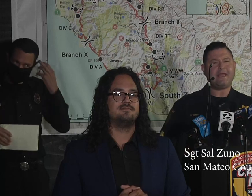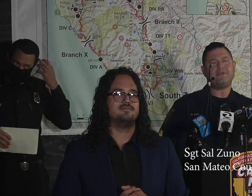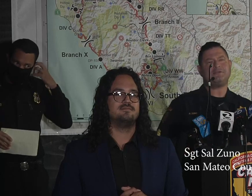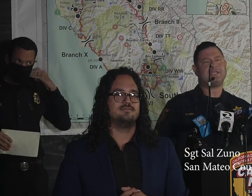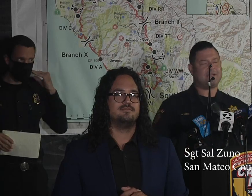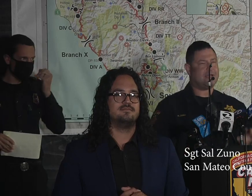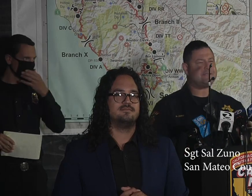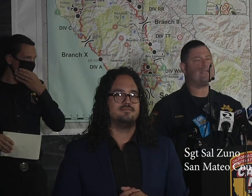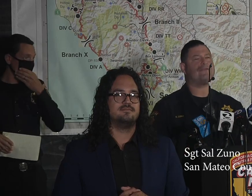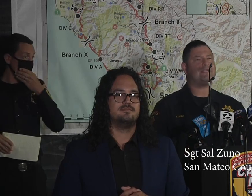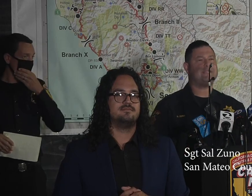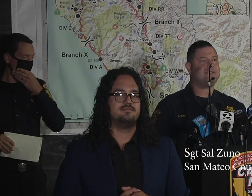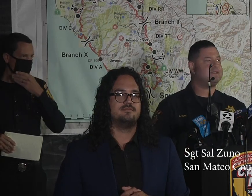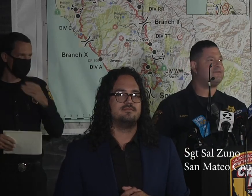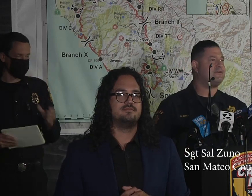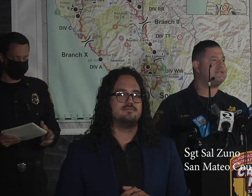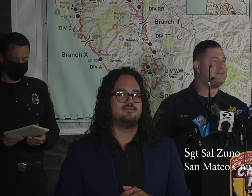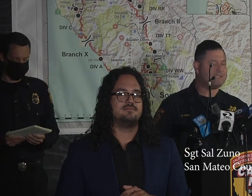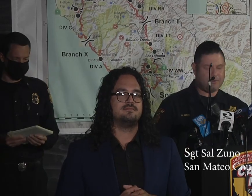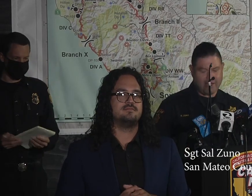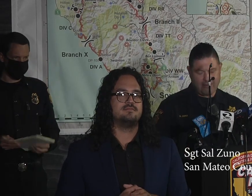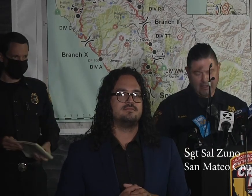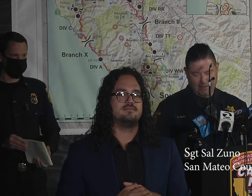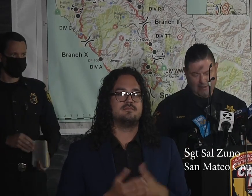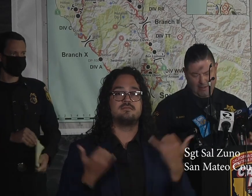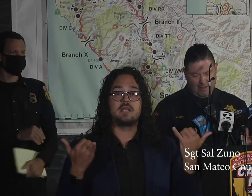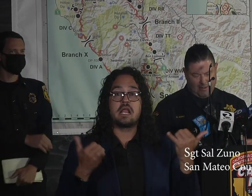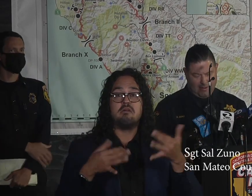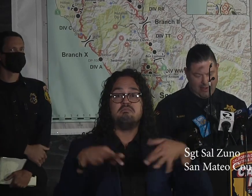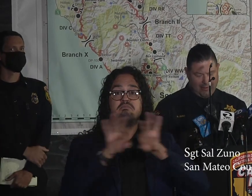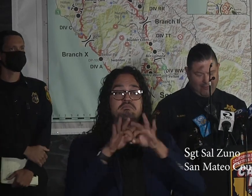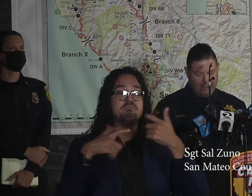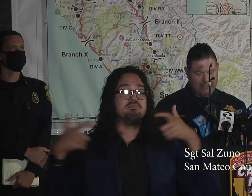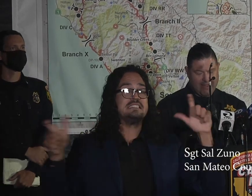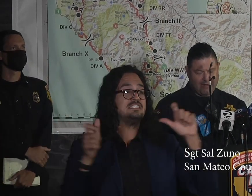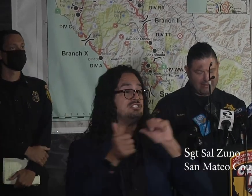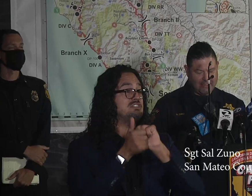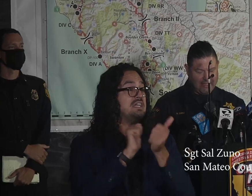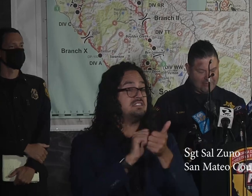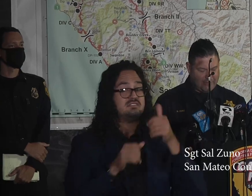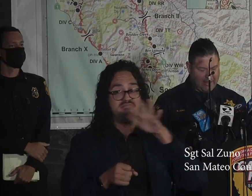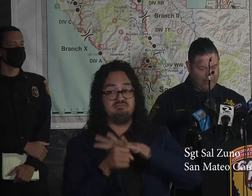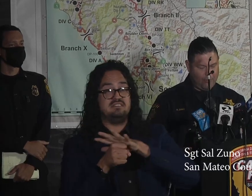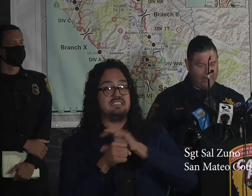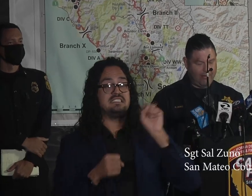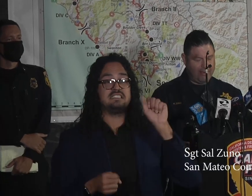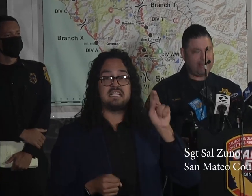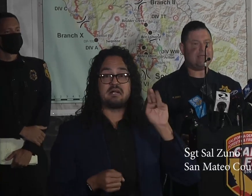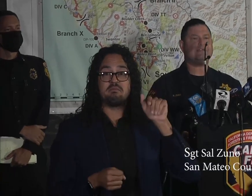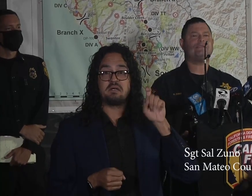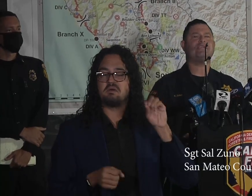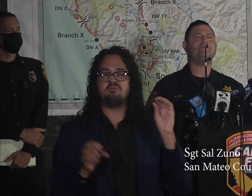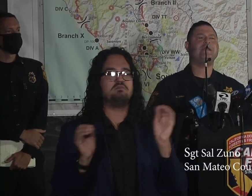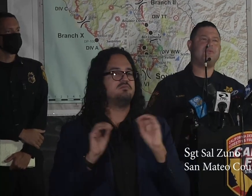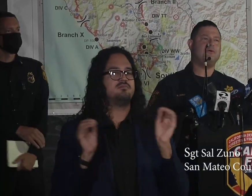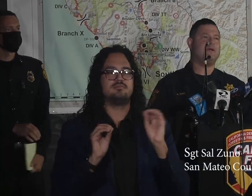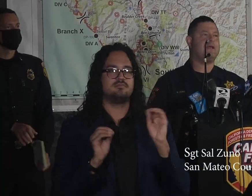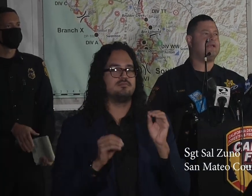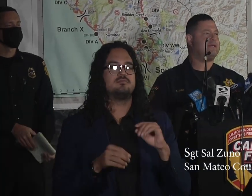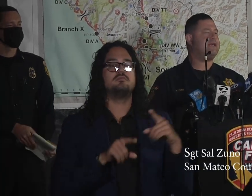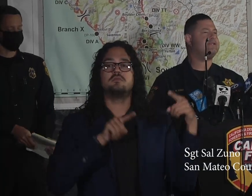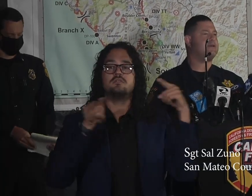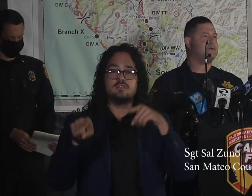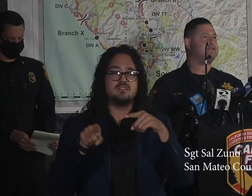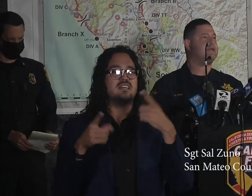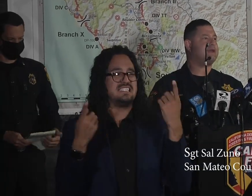Right now, no significant changes for San Mateo County. However, we did have an incident yesterday where six people